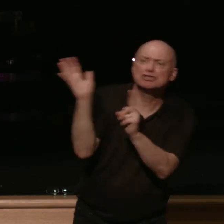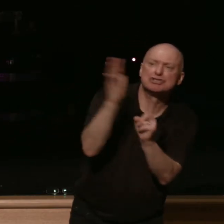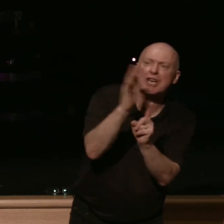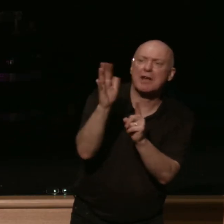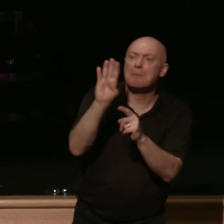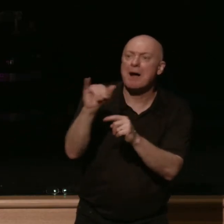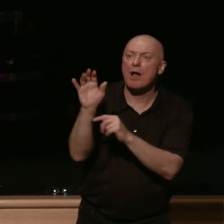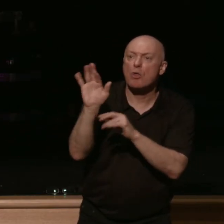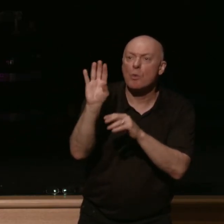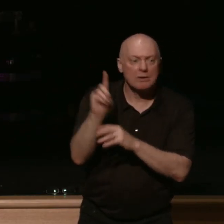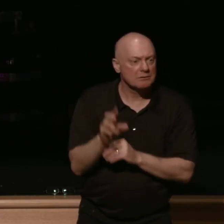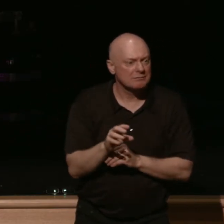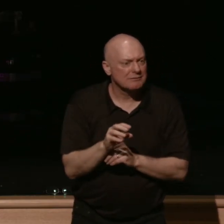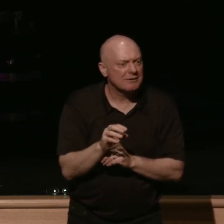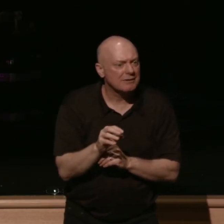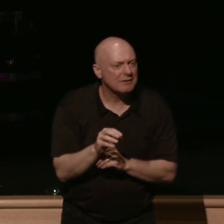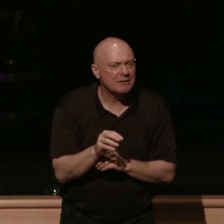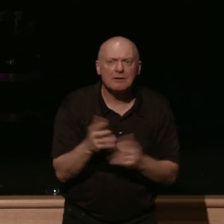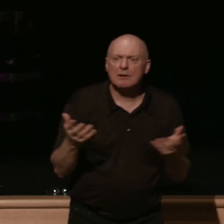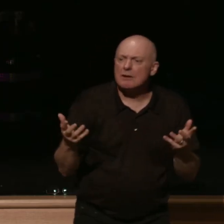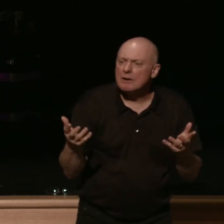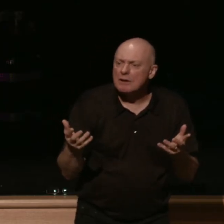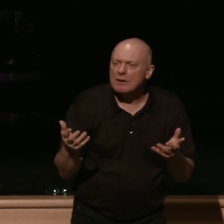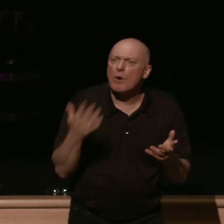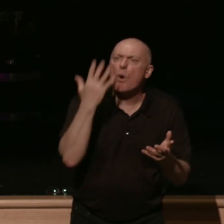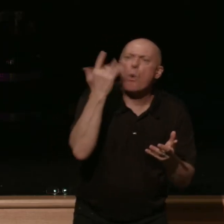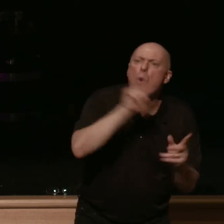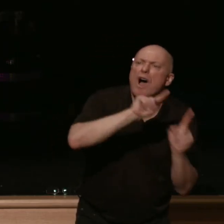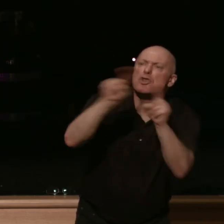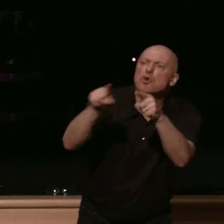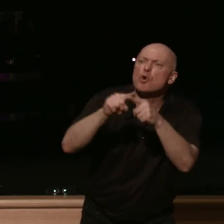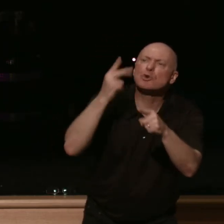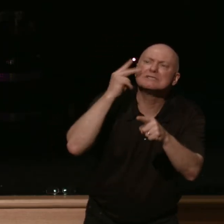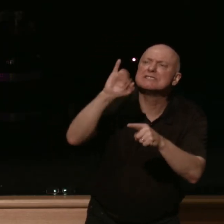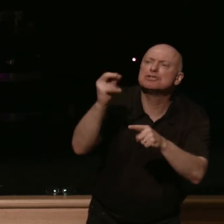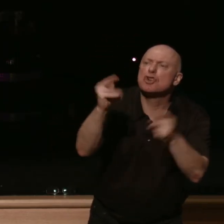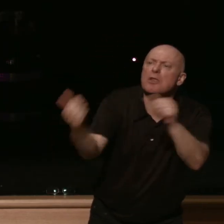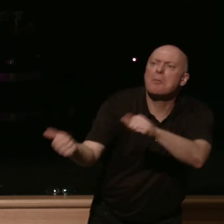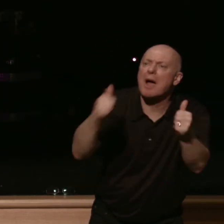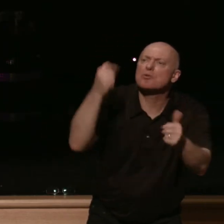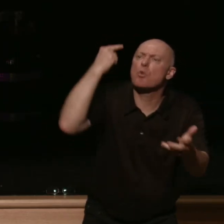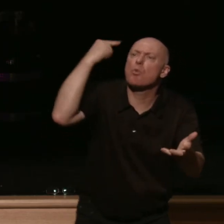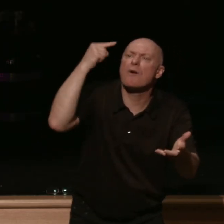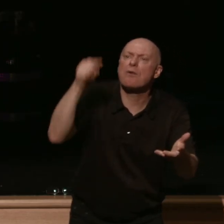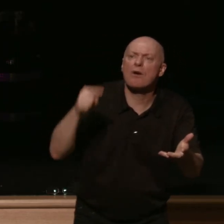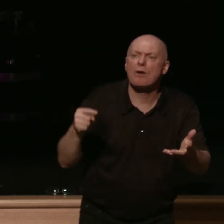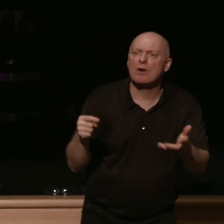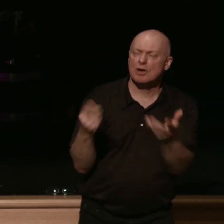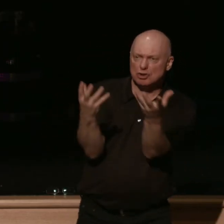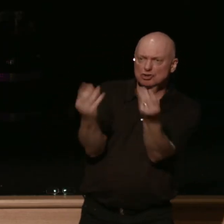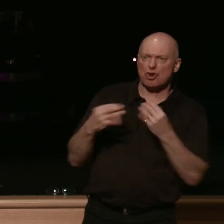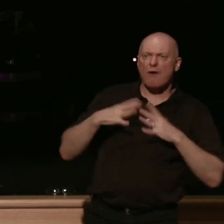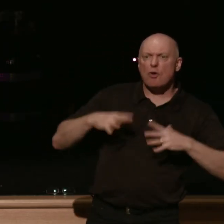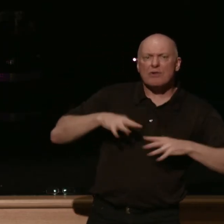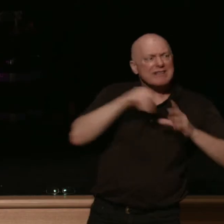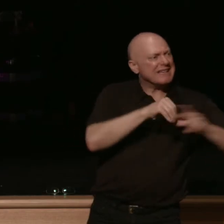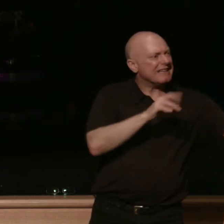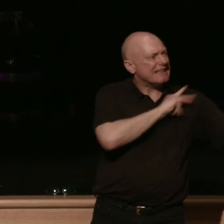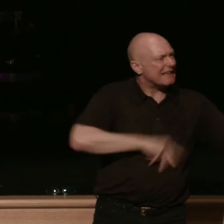looking at plants what then did you go out to see a man dressed in soft clothing behold those who wear soft clothing are in the king's houses did you go out for a